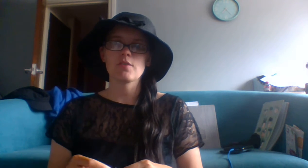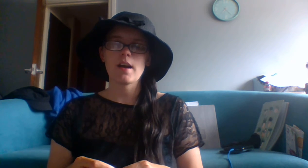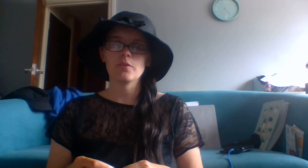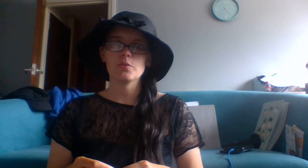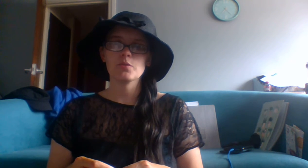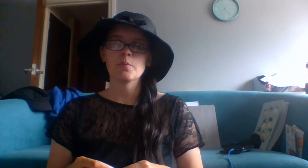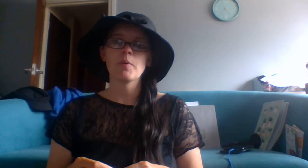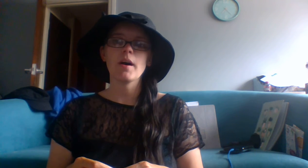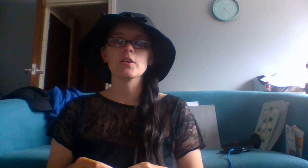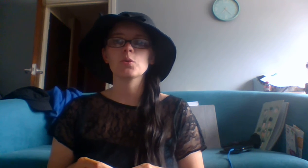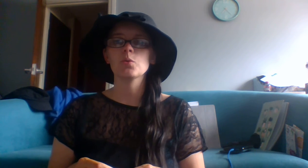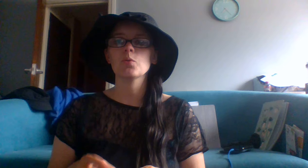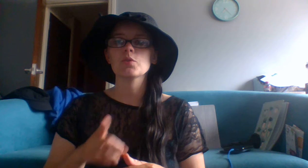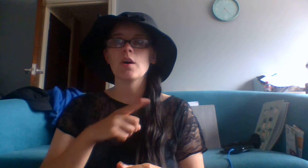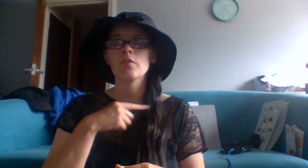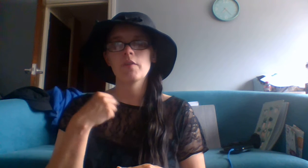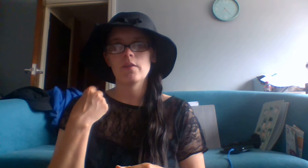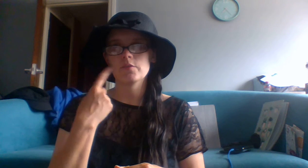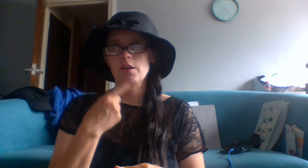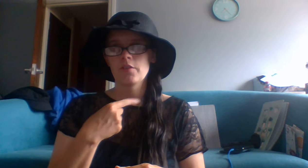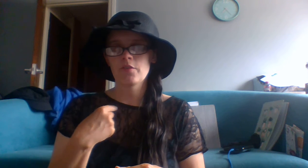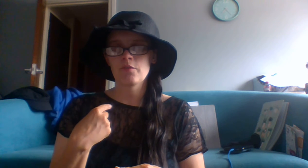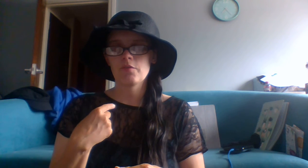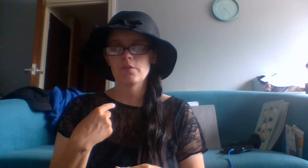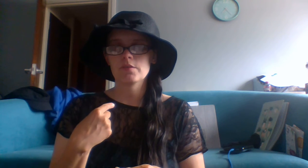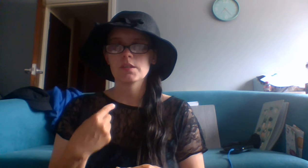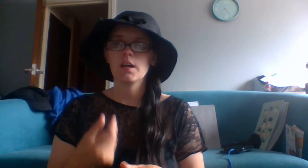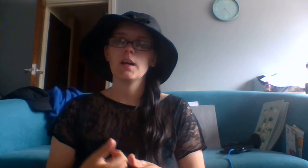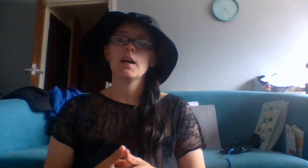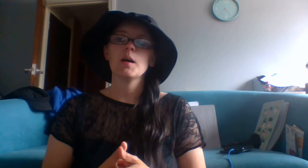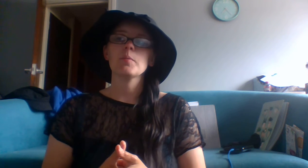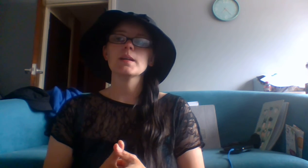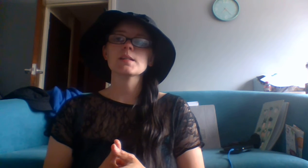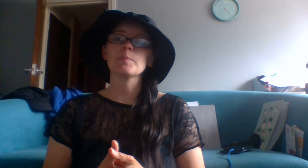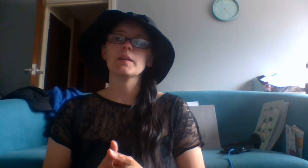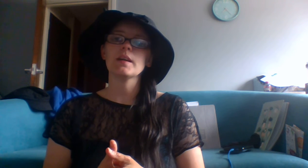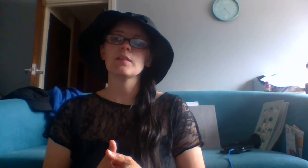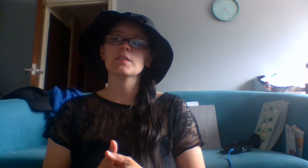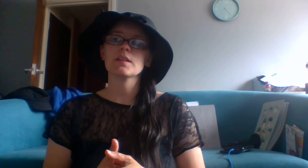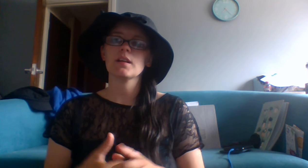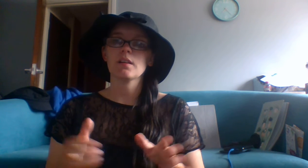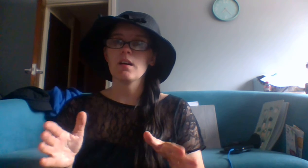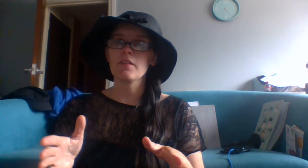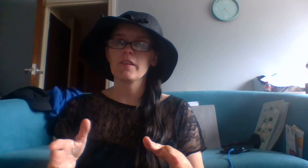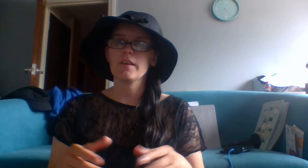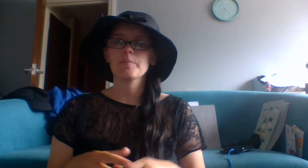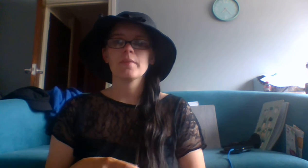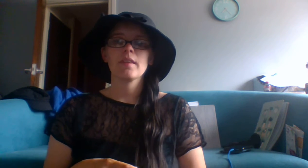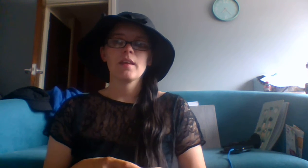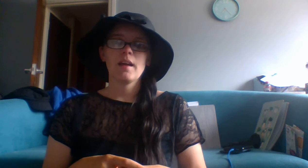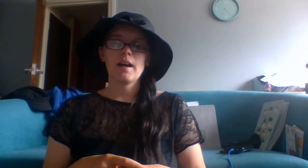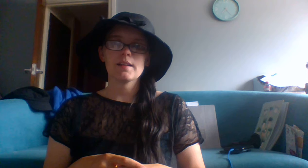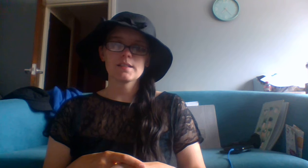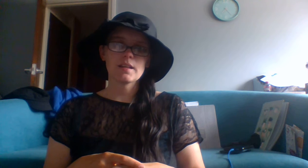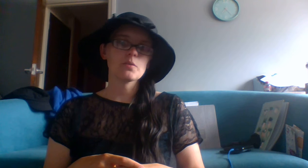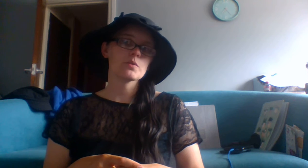strangled by a cord around her throat. Police believed that Arthur had killed